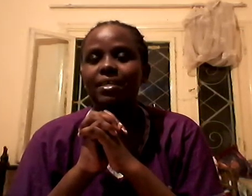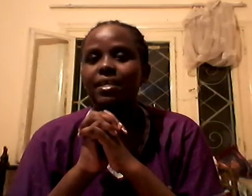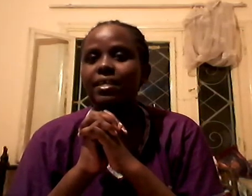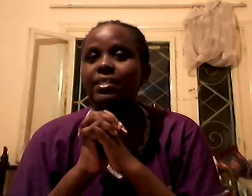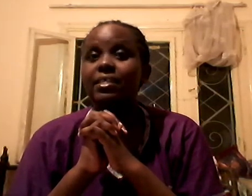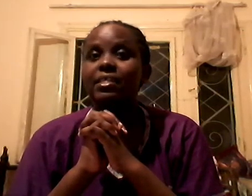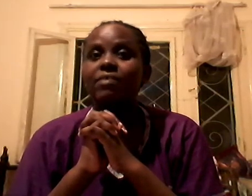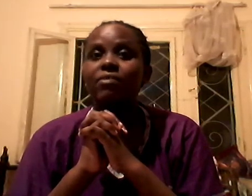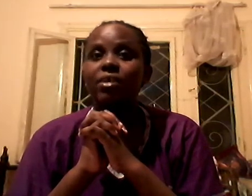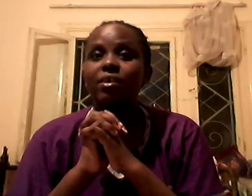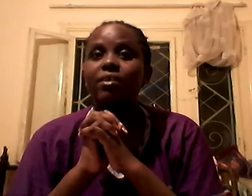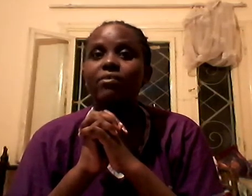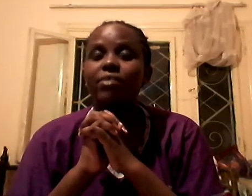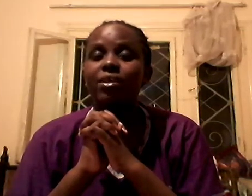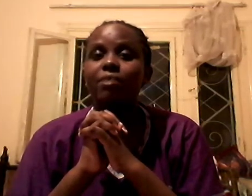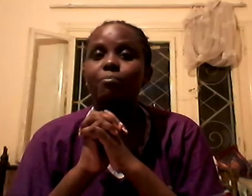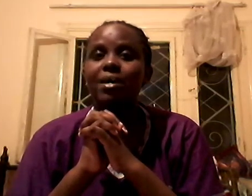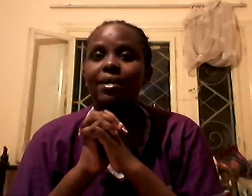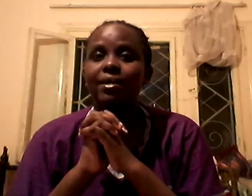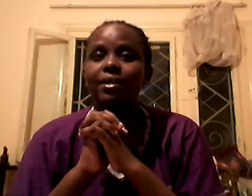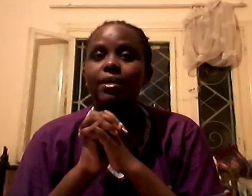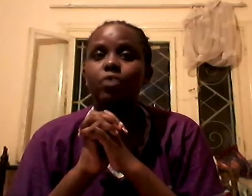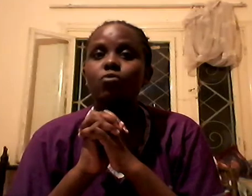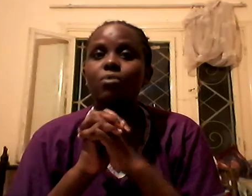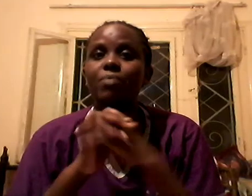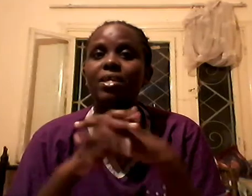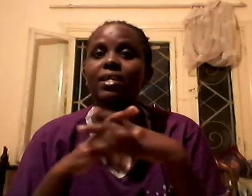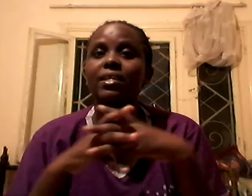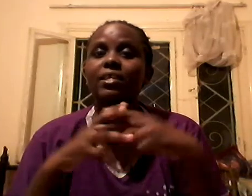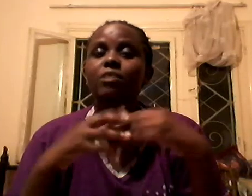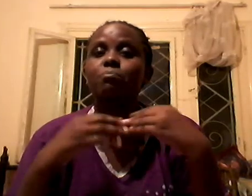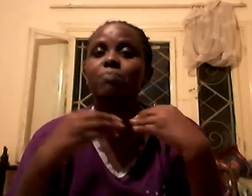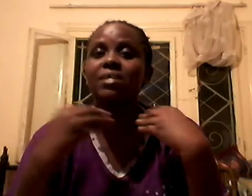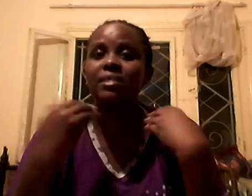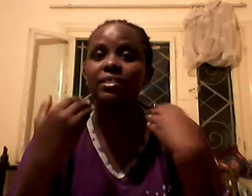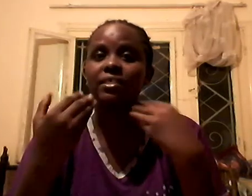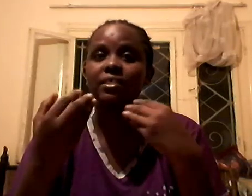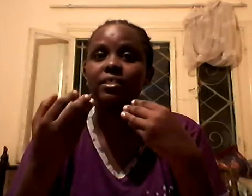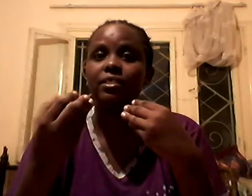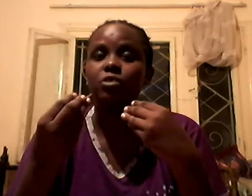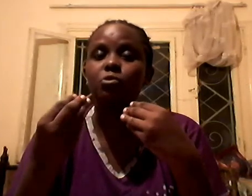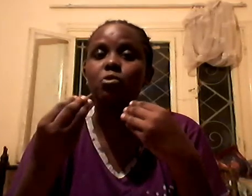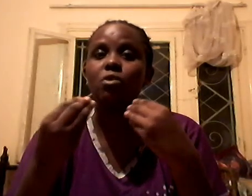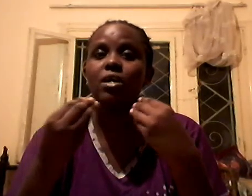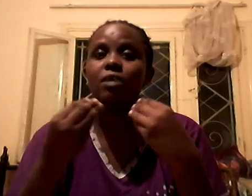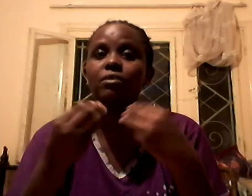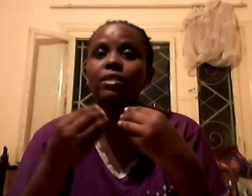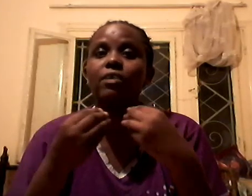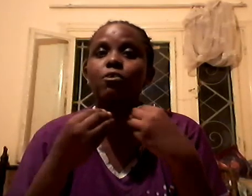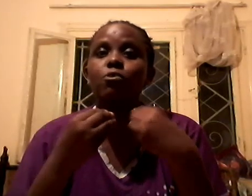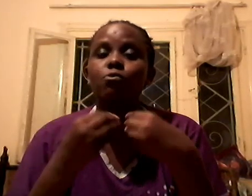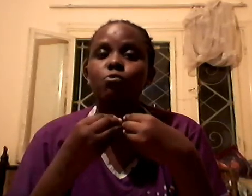It is really, really bad. You are making this man to go out and look